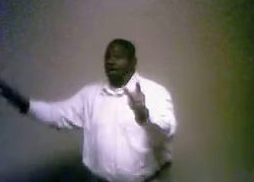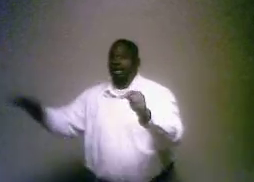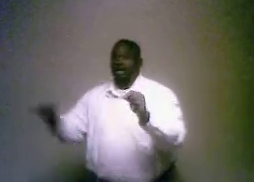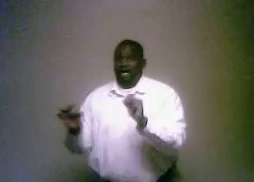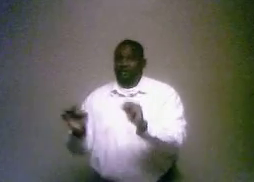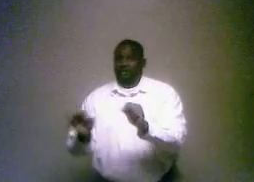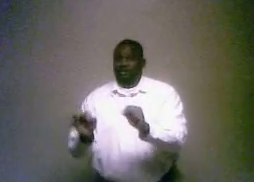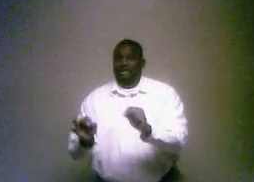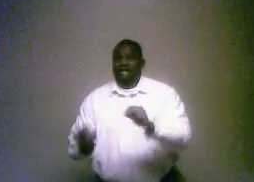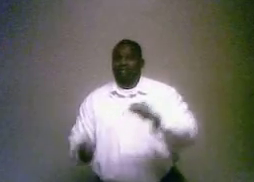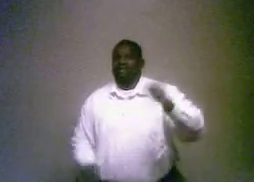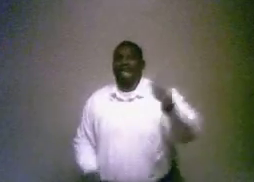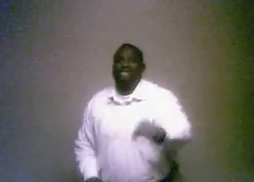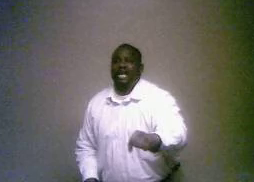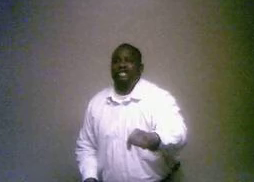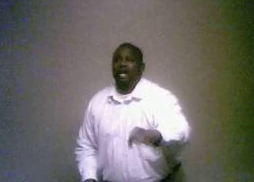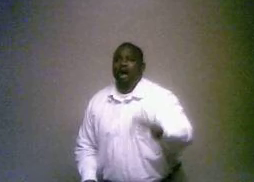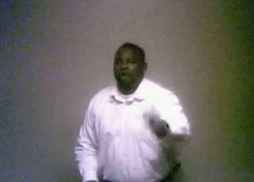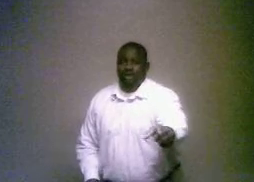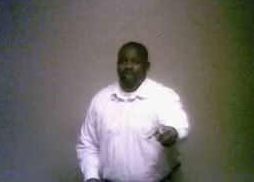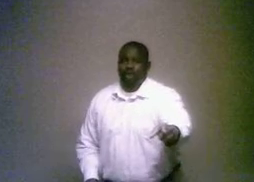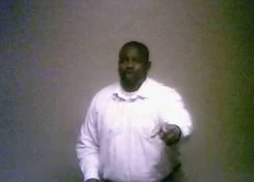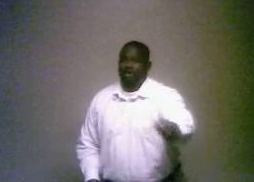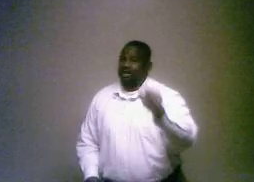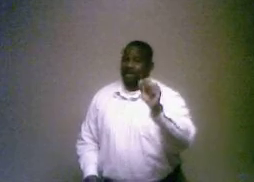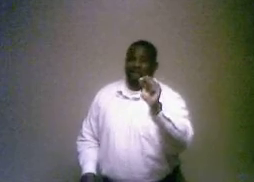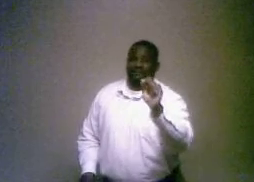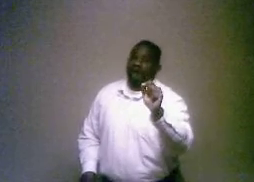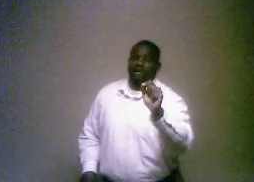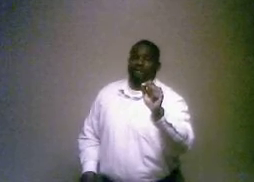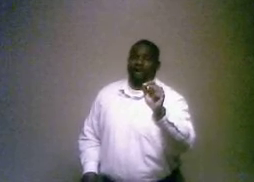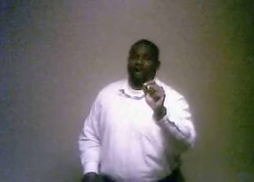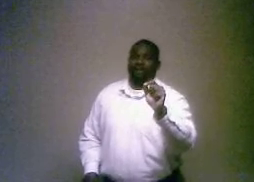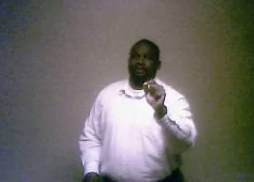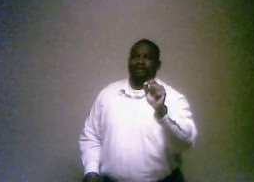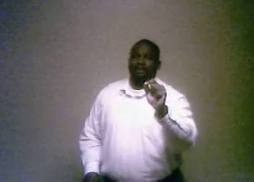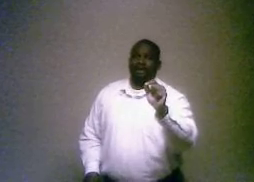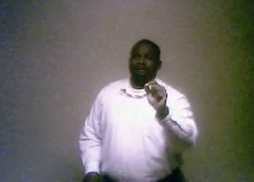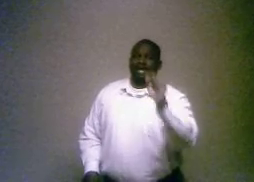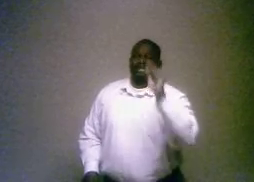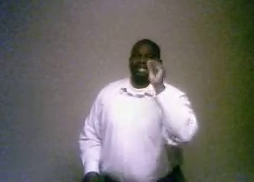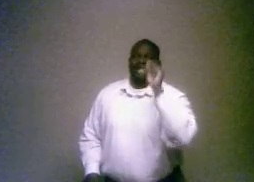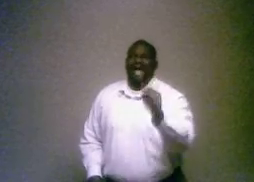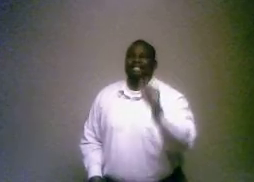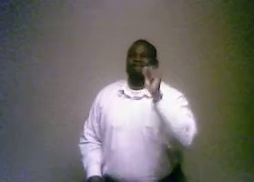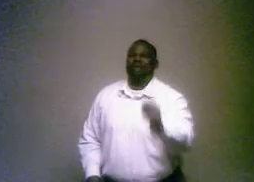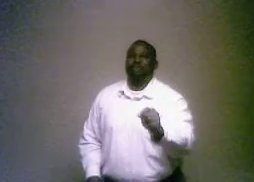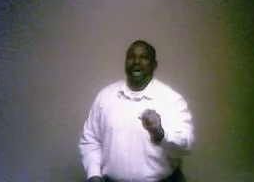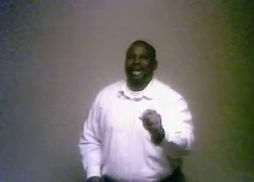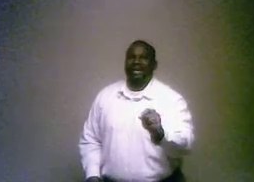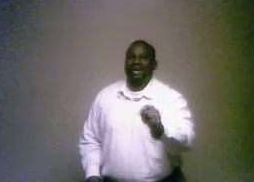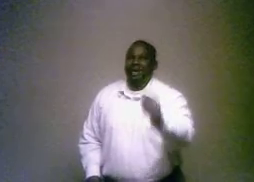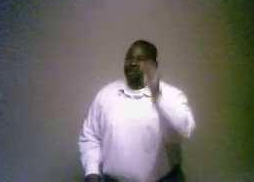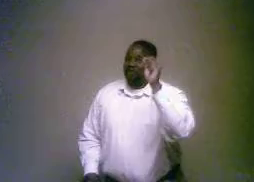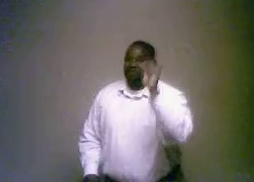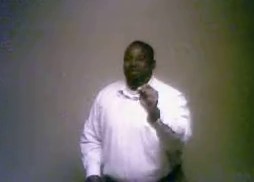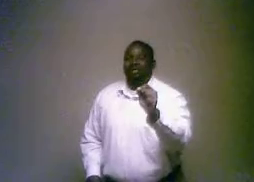and preach the gospel, not just among the Jews. This is very important because there has to be a way of communicating